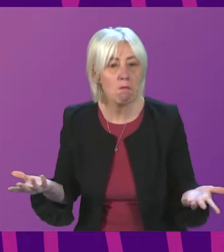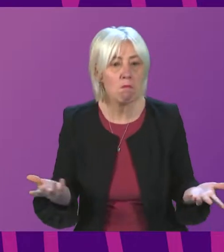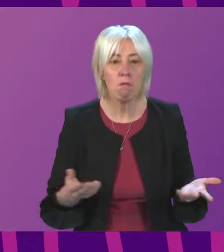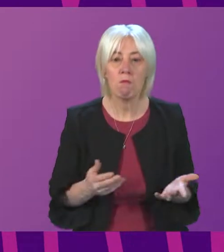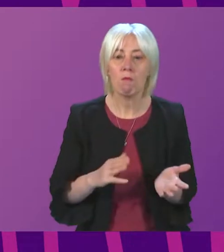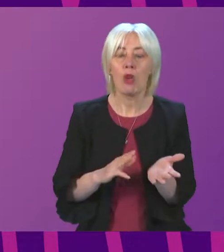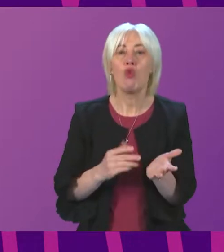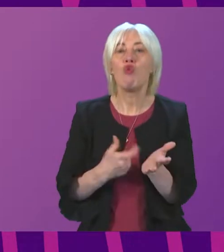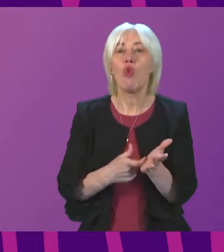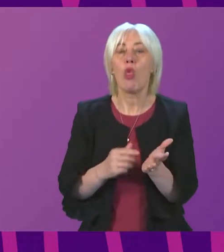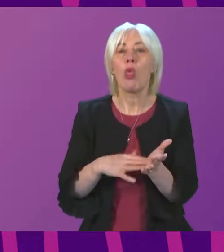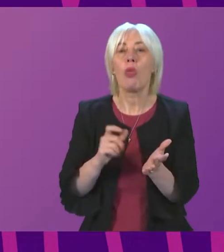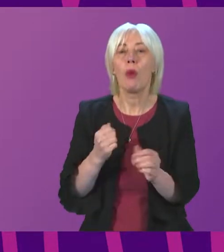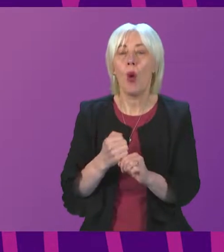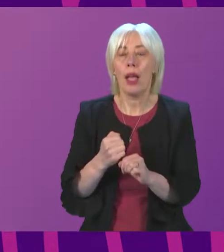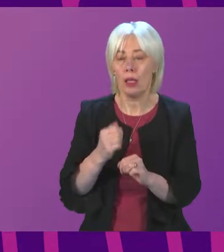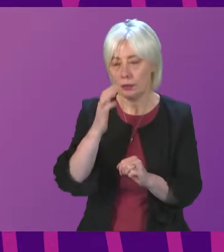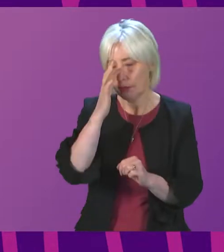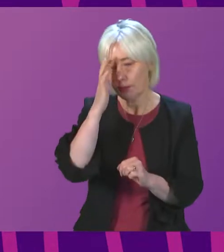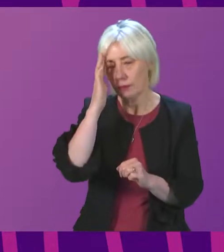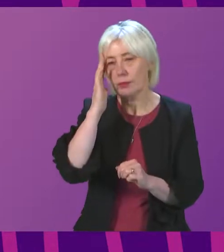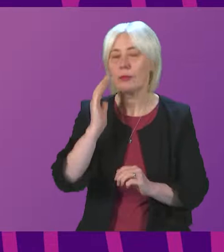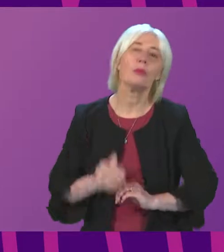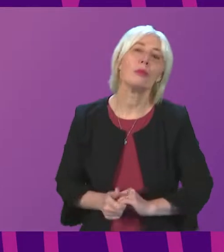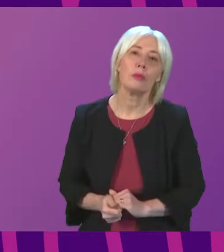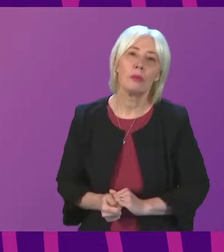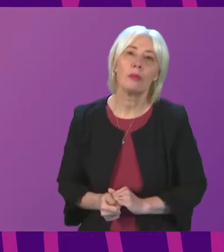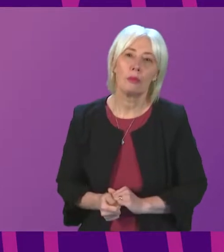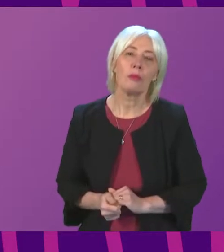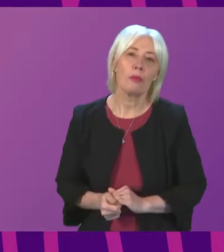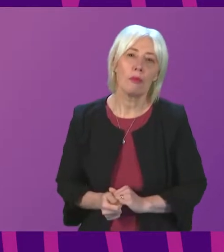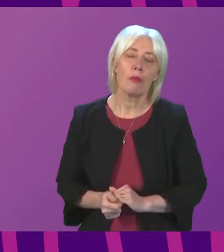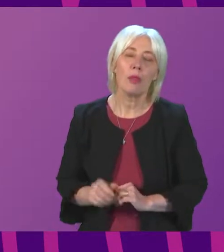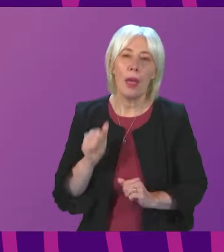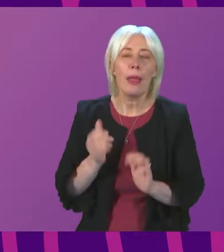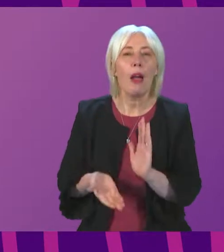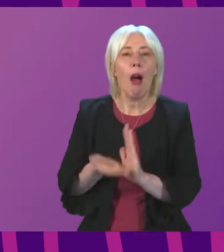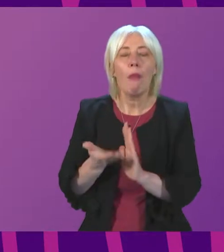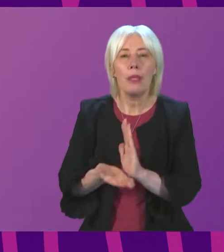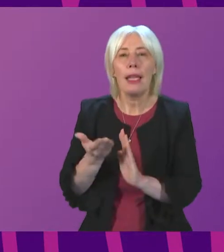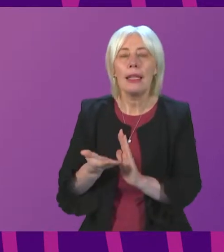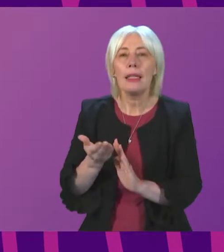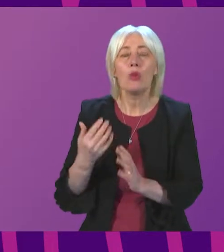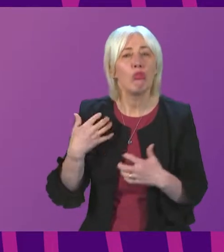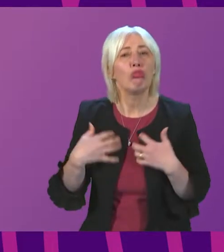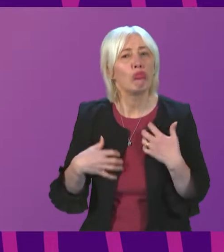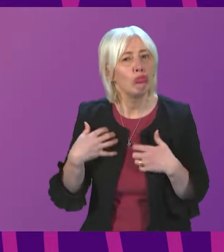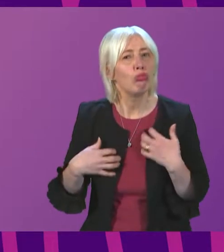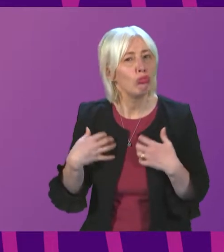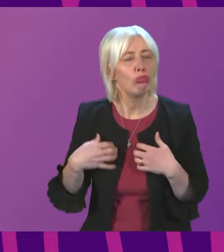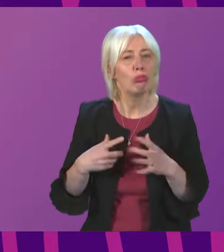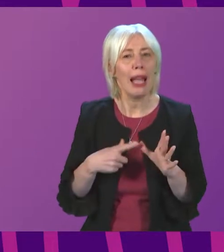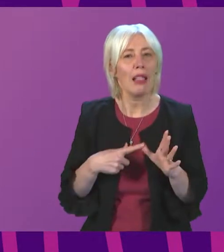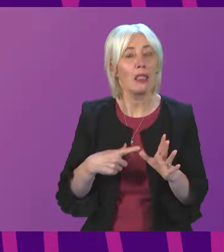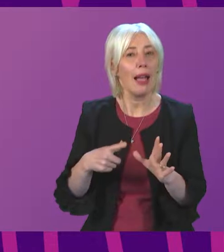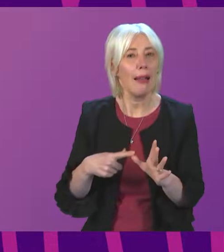Maguire? I think that the update on the members' debate was interesting there, and Alistair